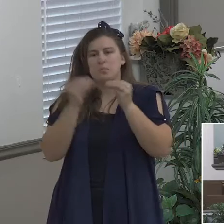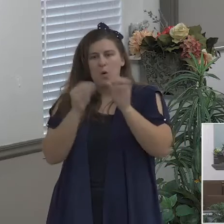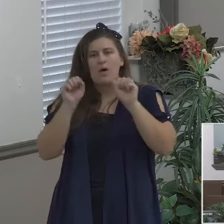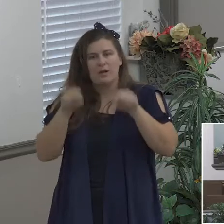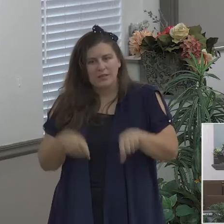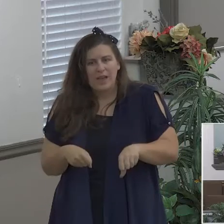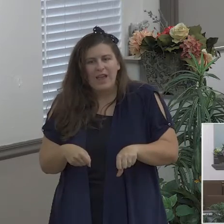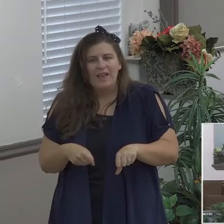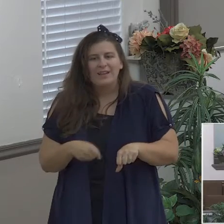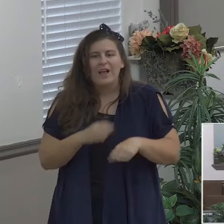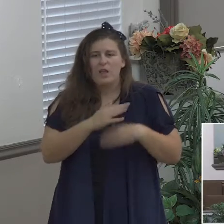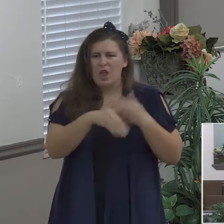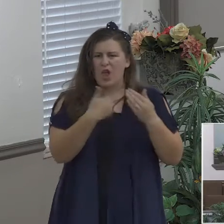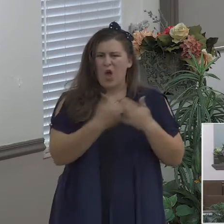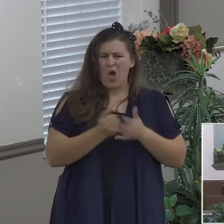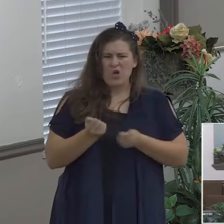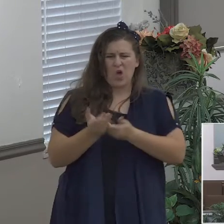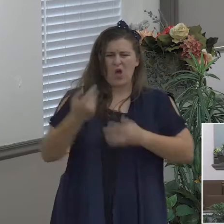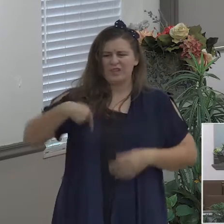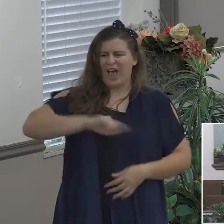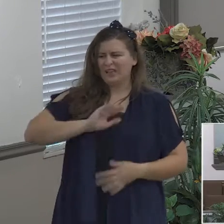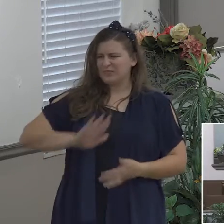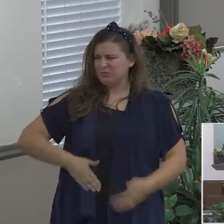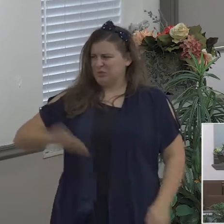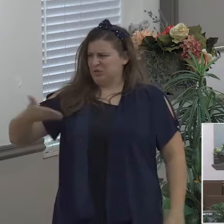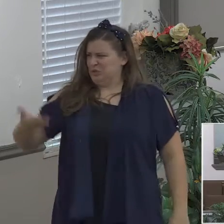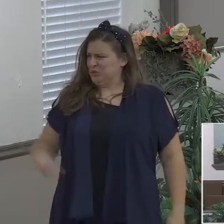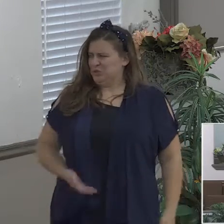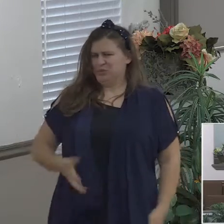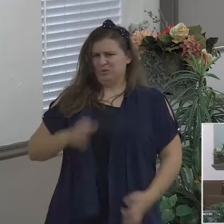those rob us of a night's good night's sleep